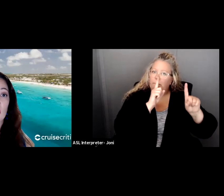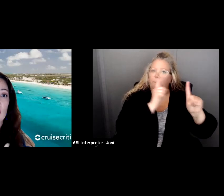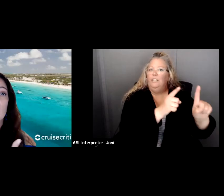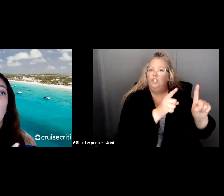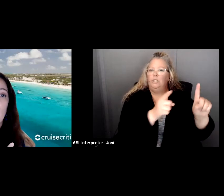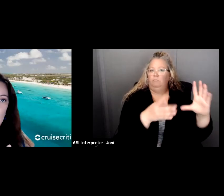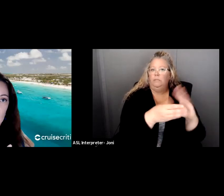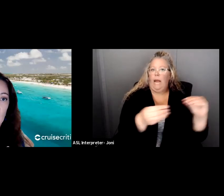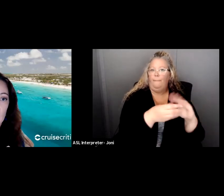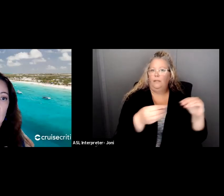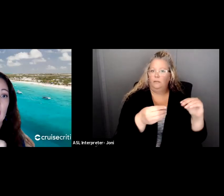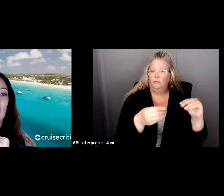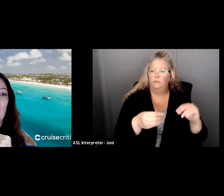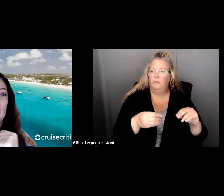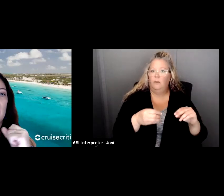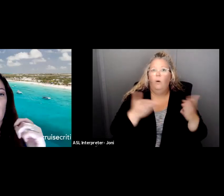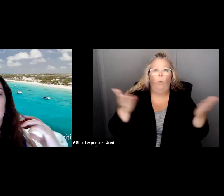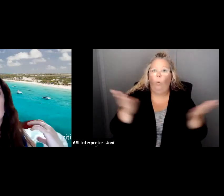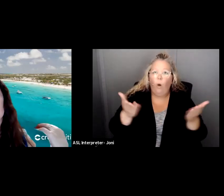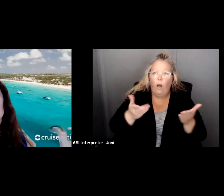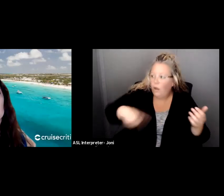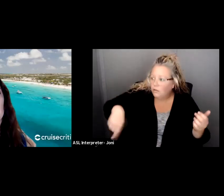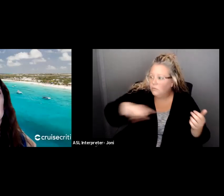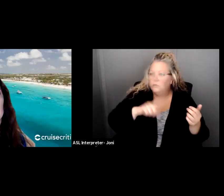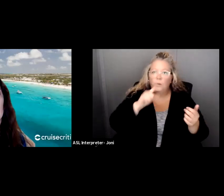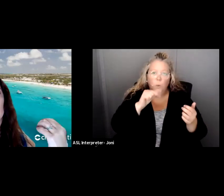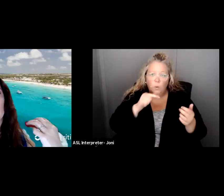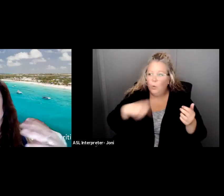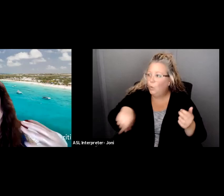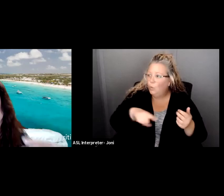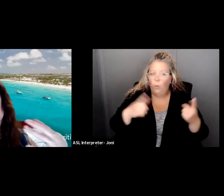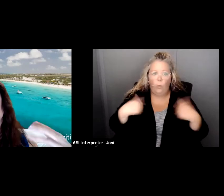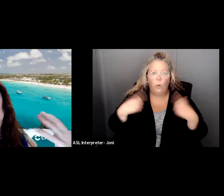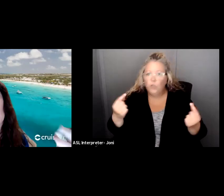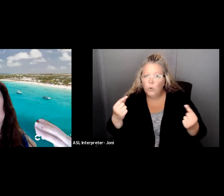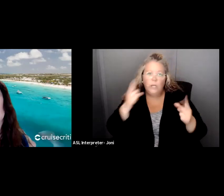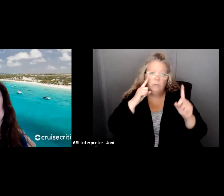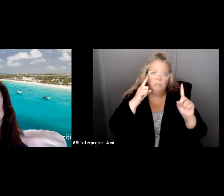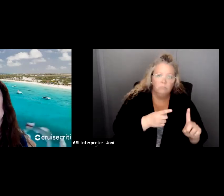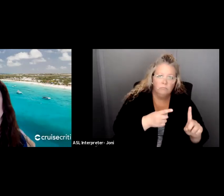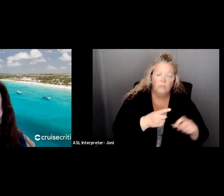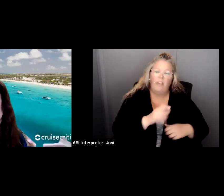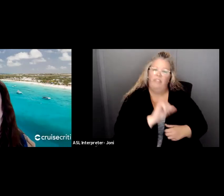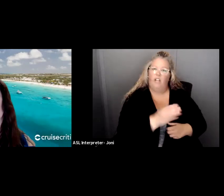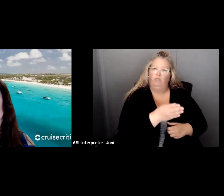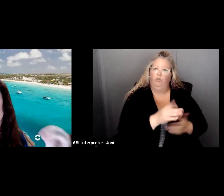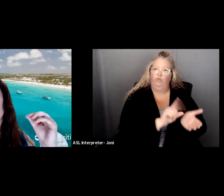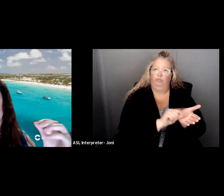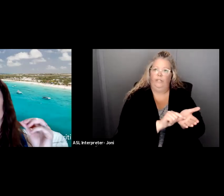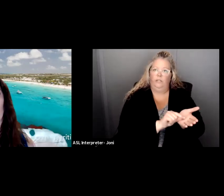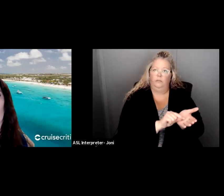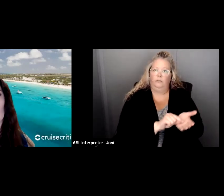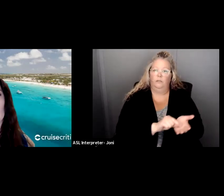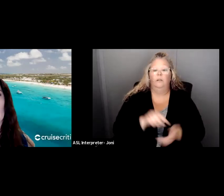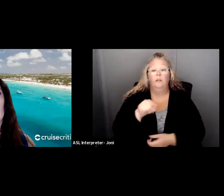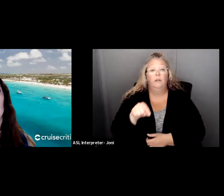we're about. This is why we exist. And that is the blueprint. It's going to tell people how we as a center reach